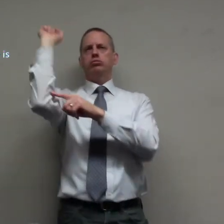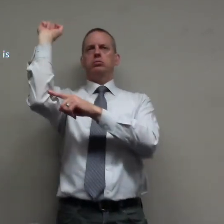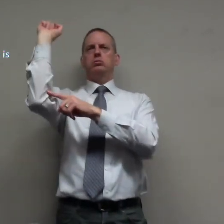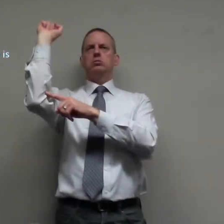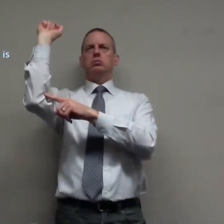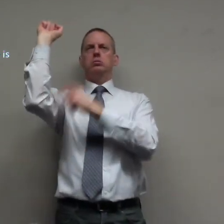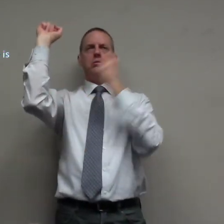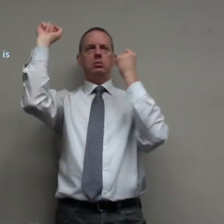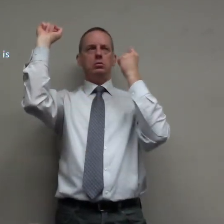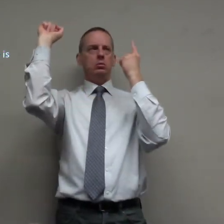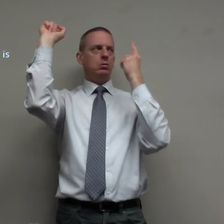never rebelle